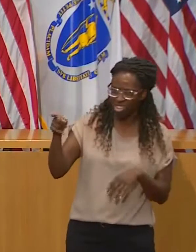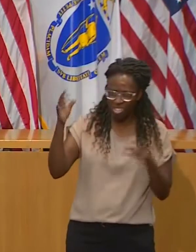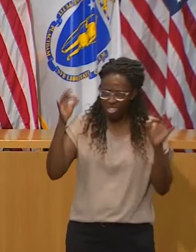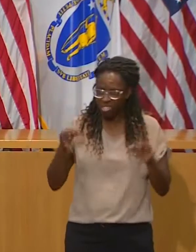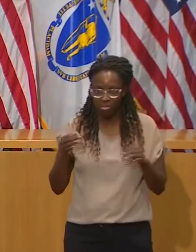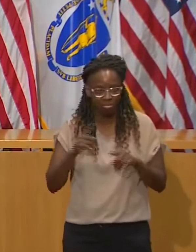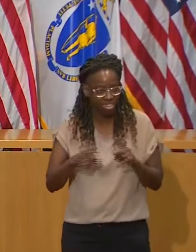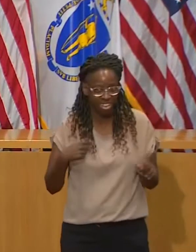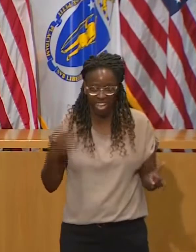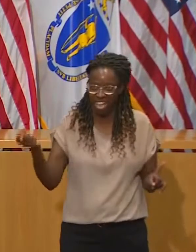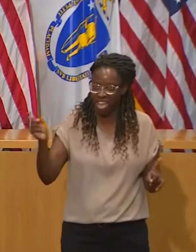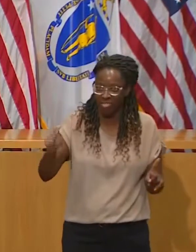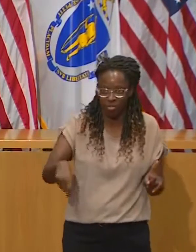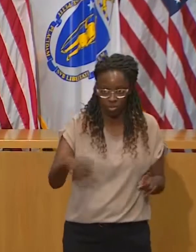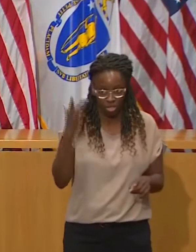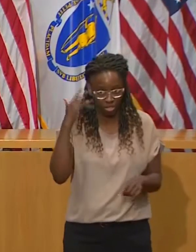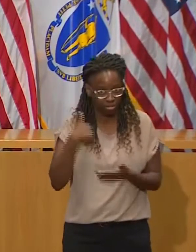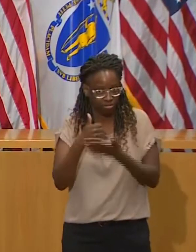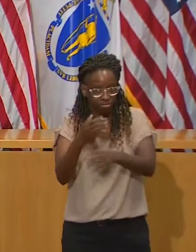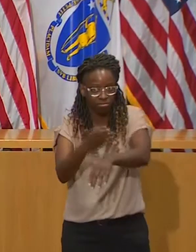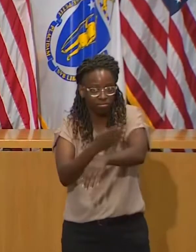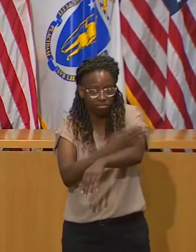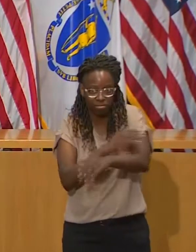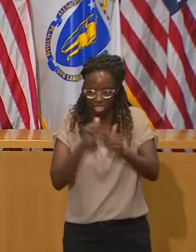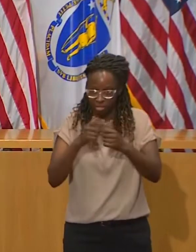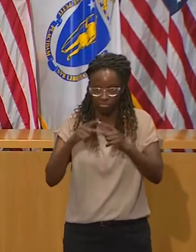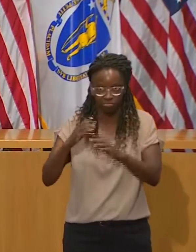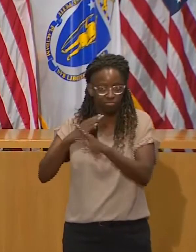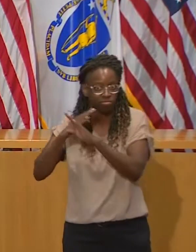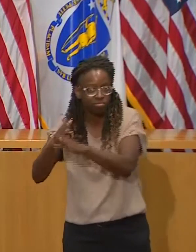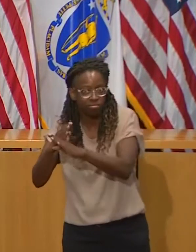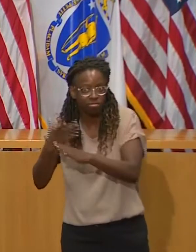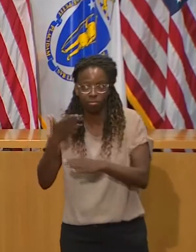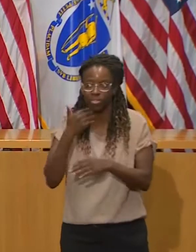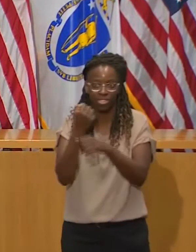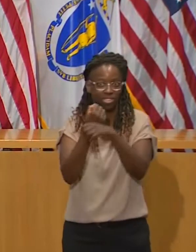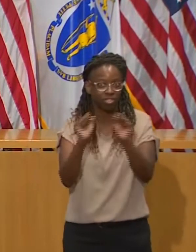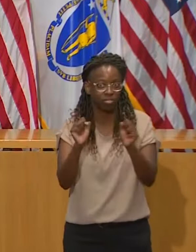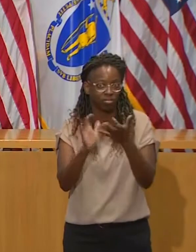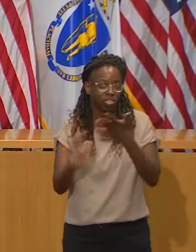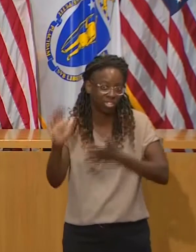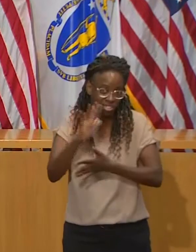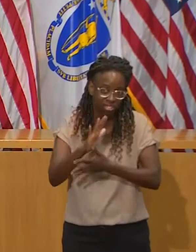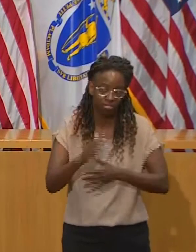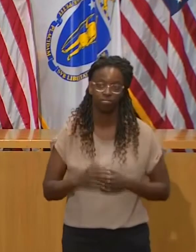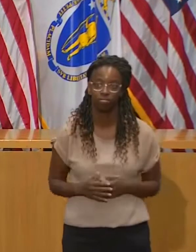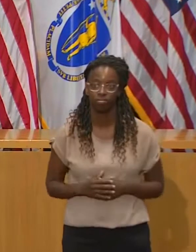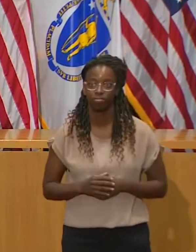to create the kind of framework that will be safe for kids and for parents.